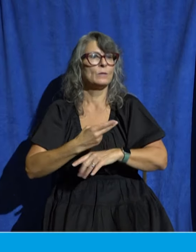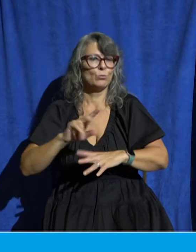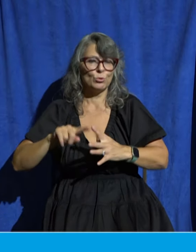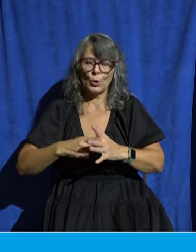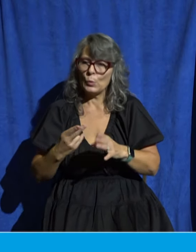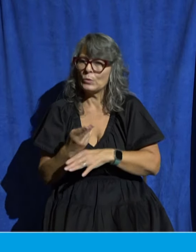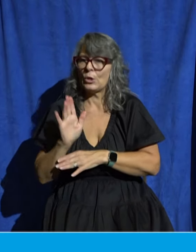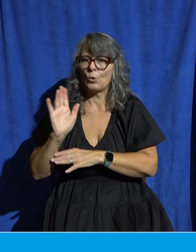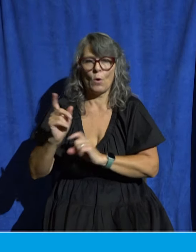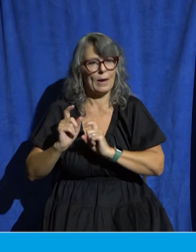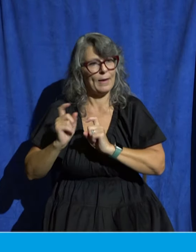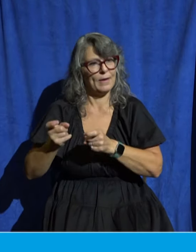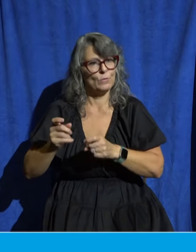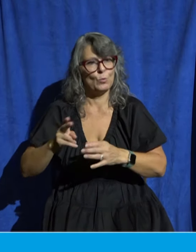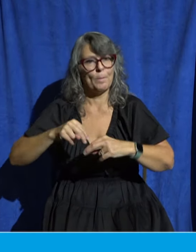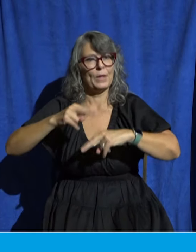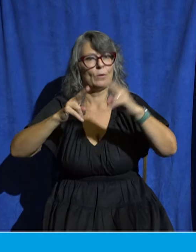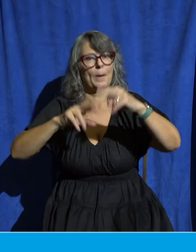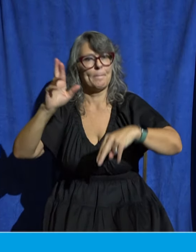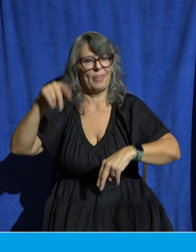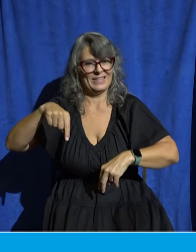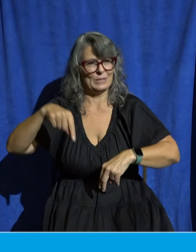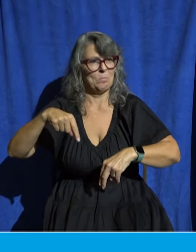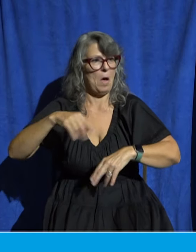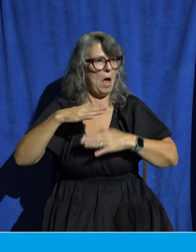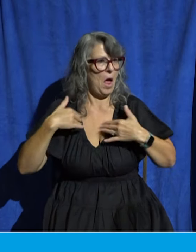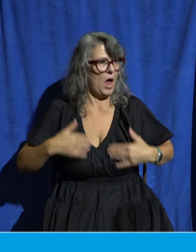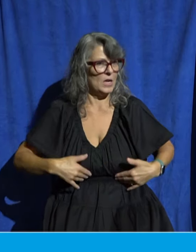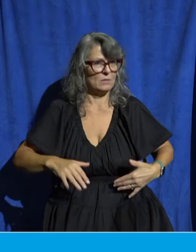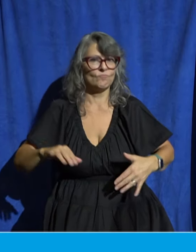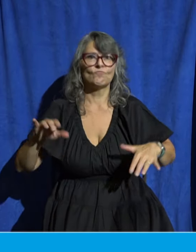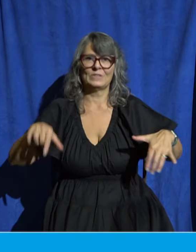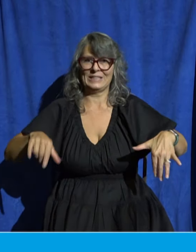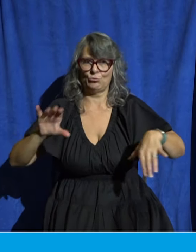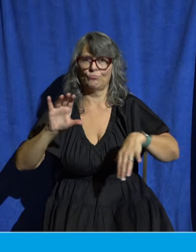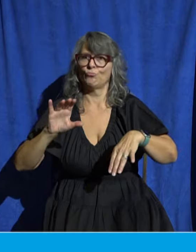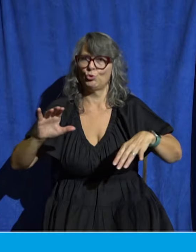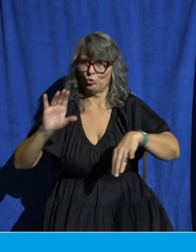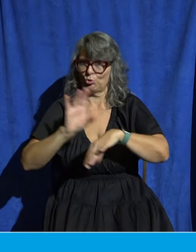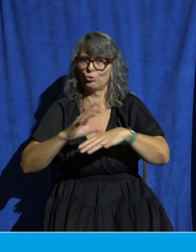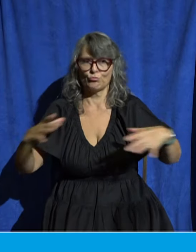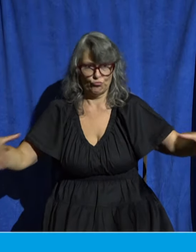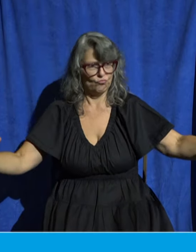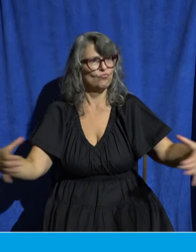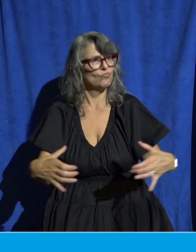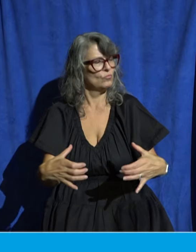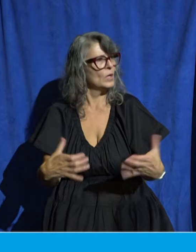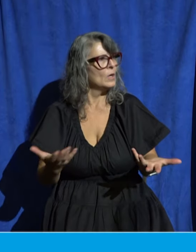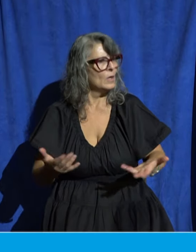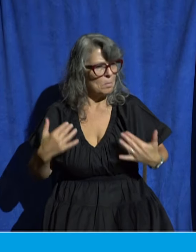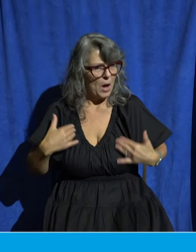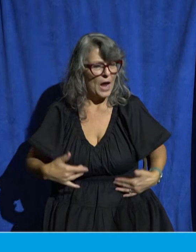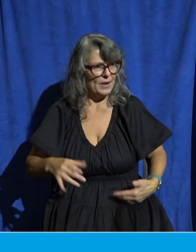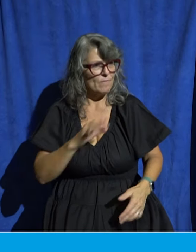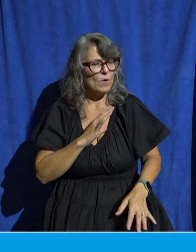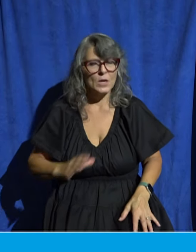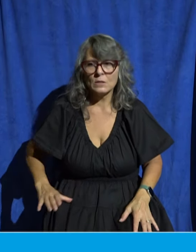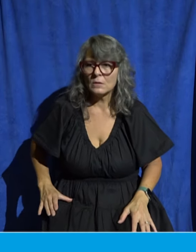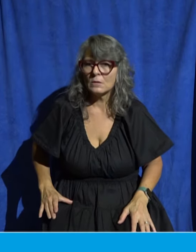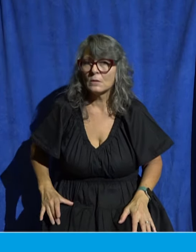this body this is what it means to be a body this is why in our membership orientation actually one of the pictures